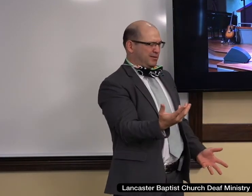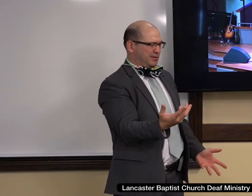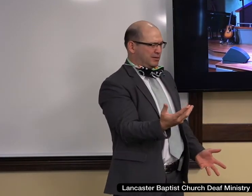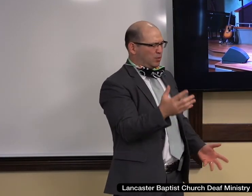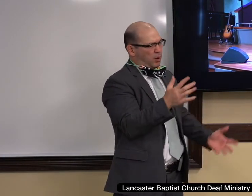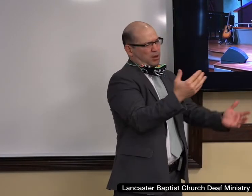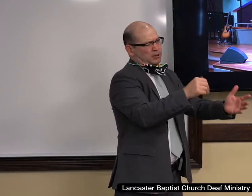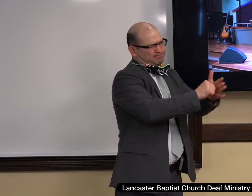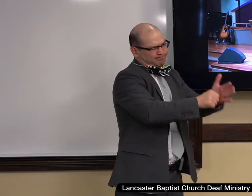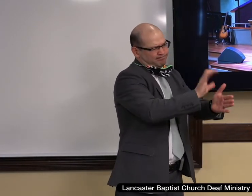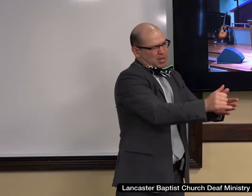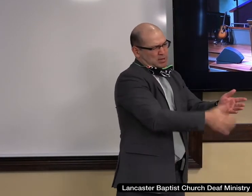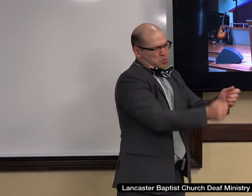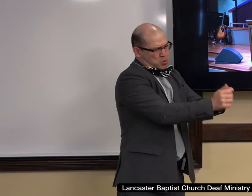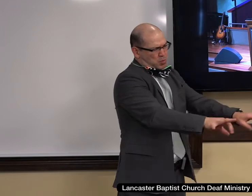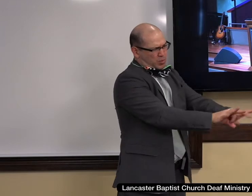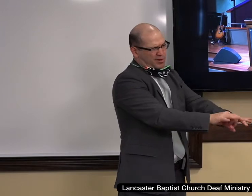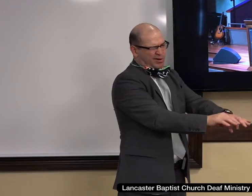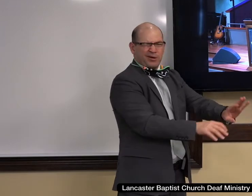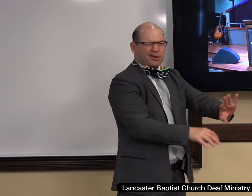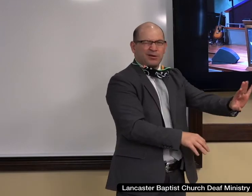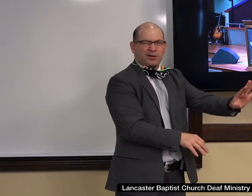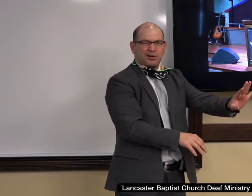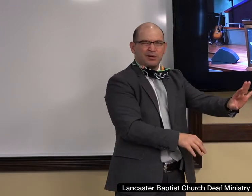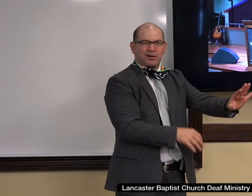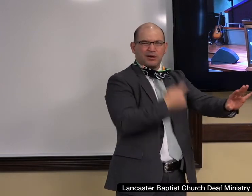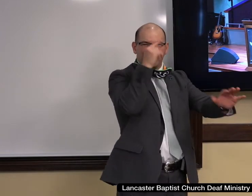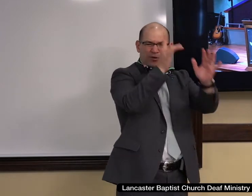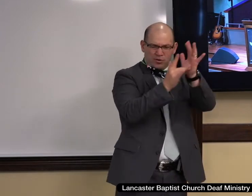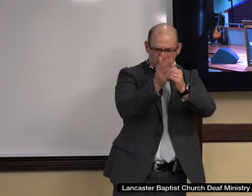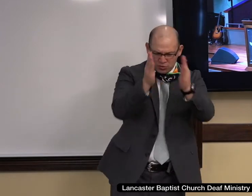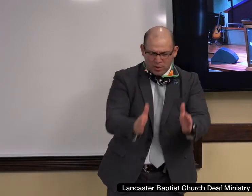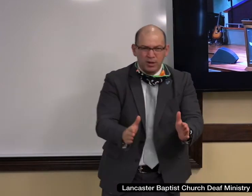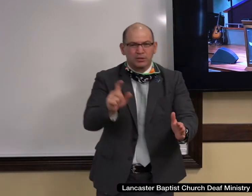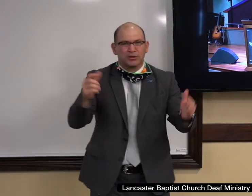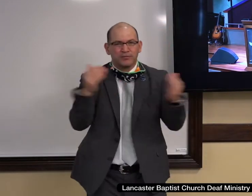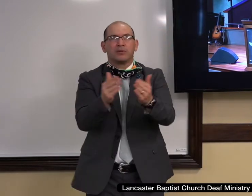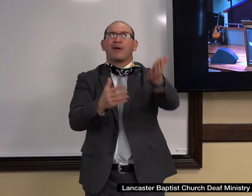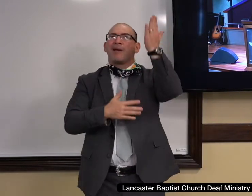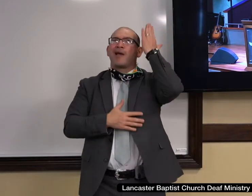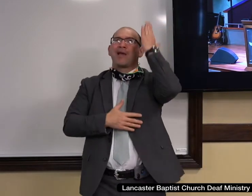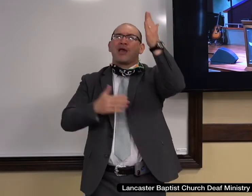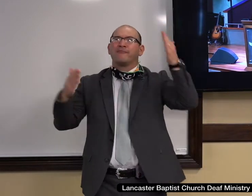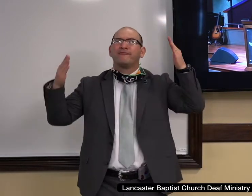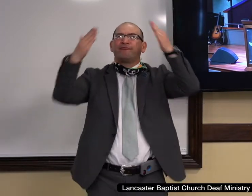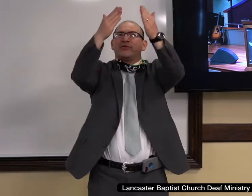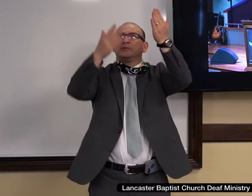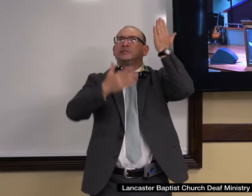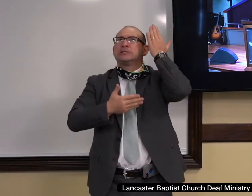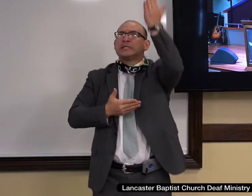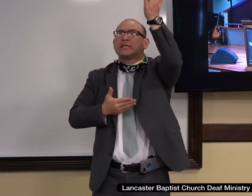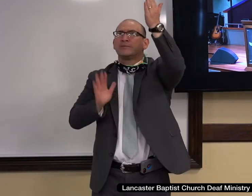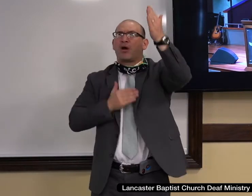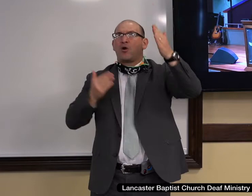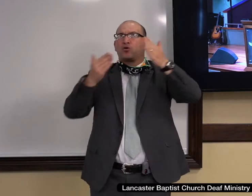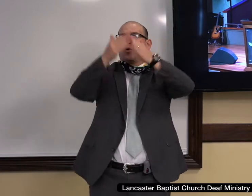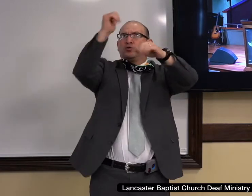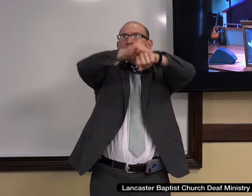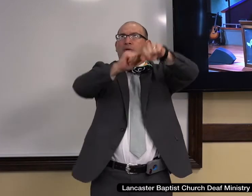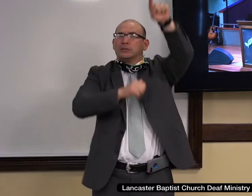listen, there ought to be something greater. There ought to be someone more wonderful. There ought to be something that is consuming our time. What a tragedy that